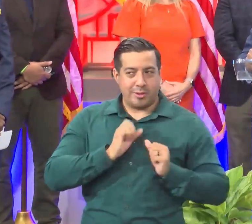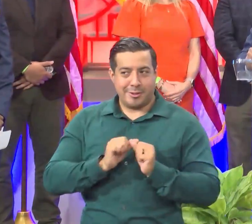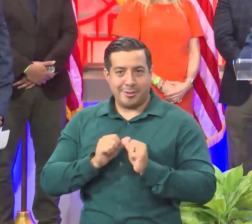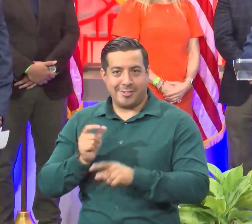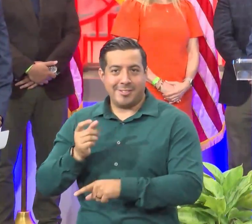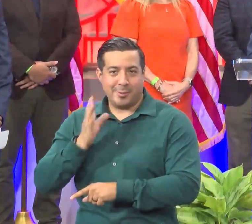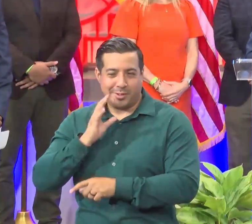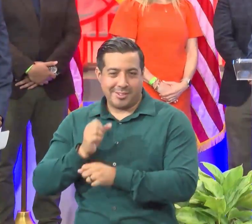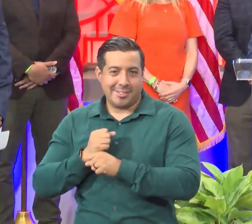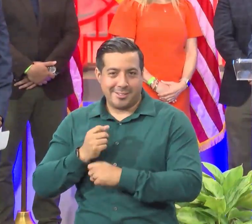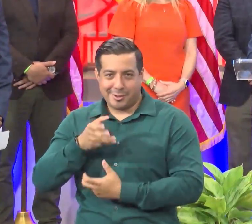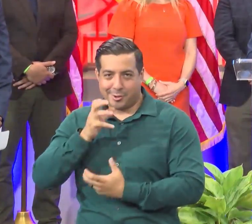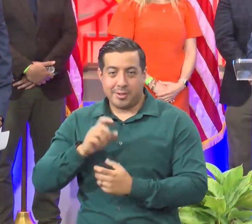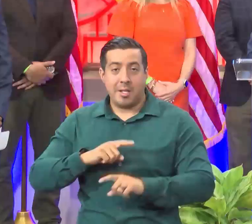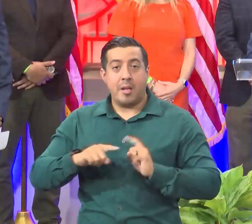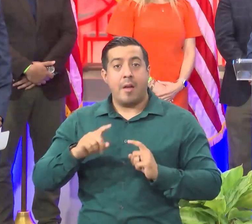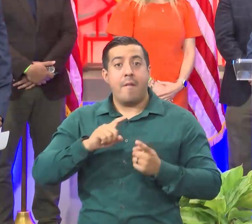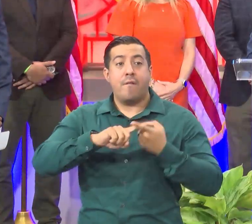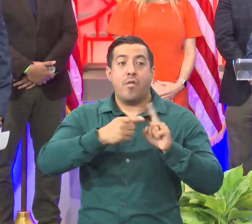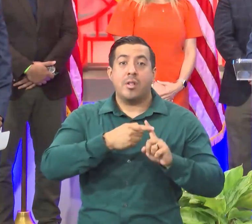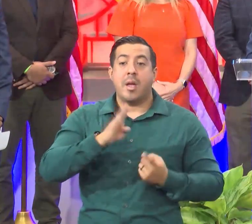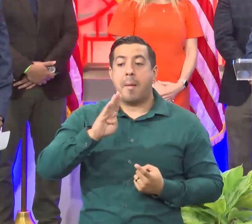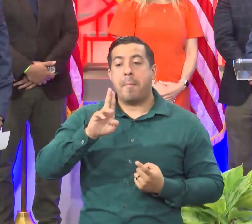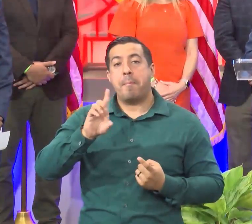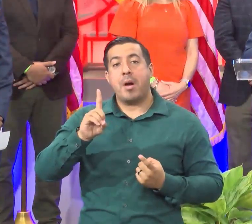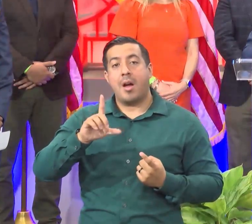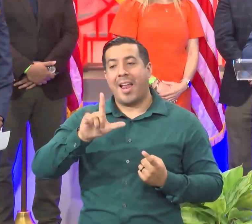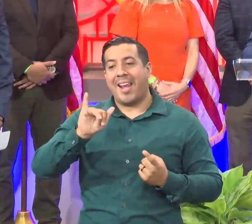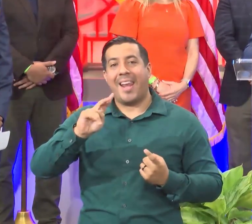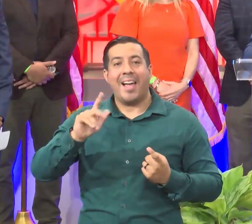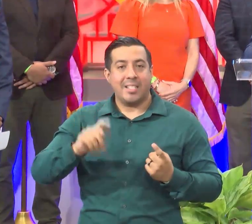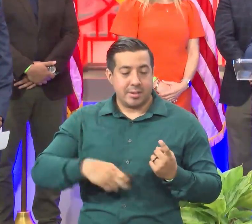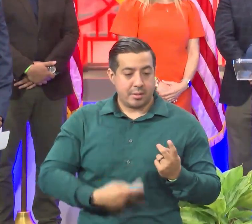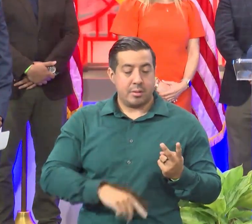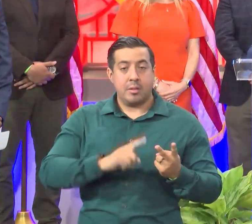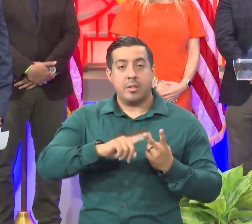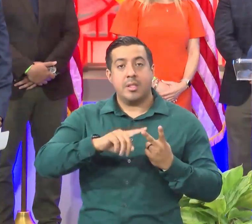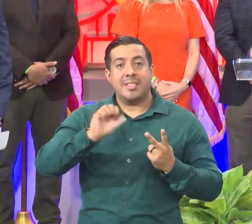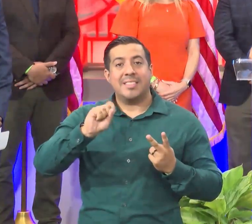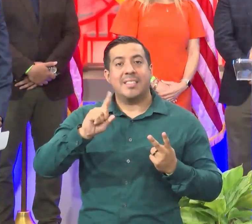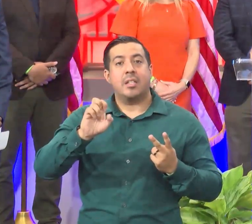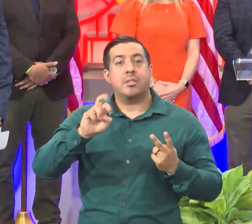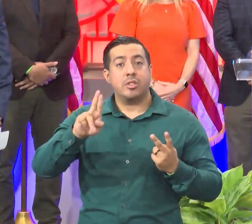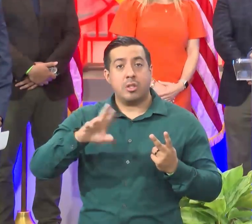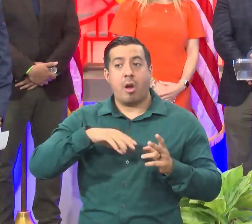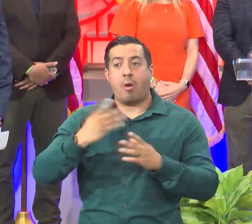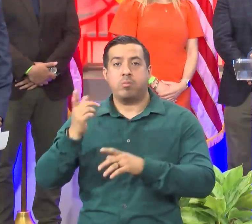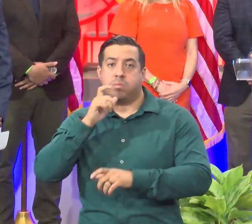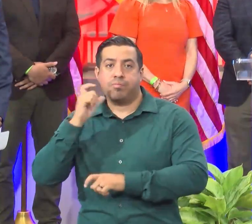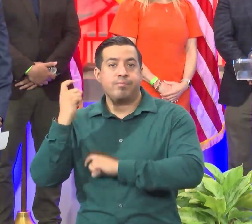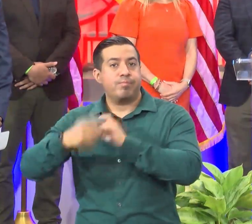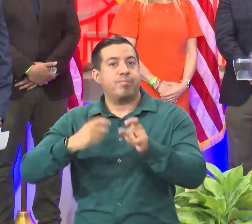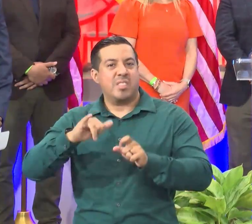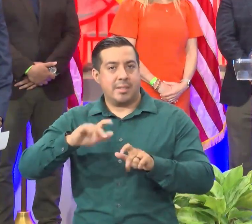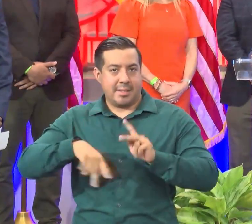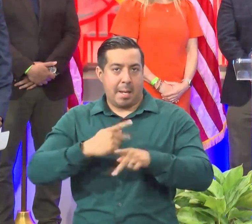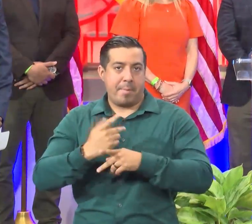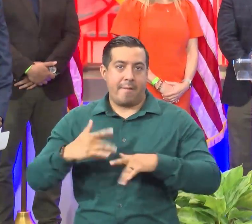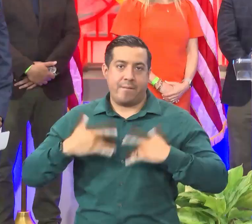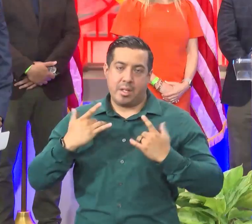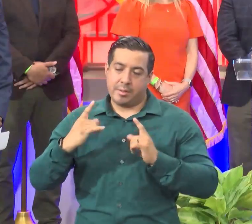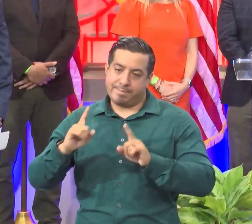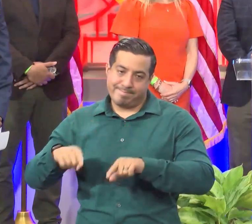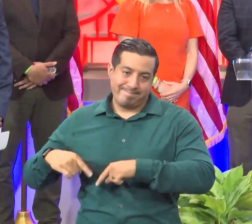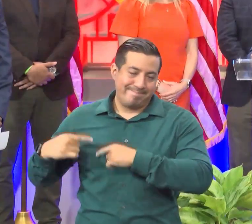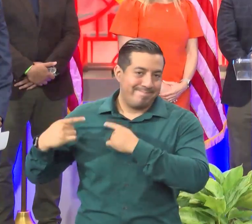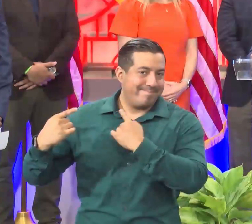Our friends at Bud Light Seltzer and Civil Eagle Distributors Houston have been a part of this event since the very